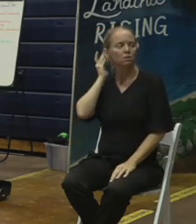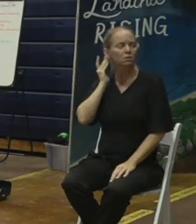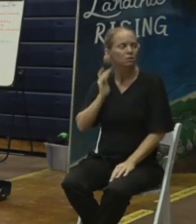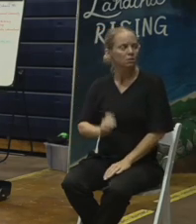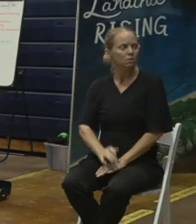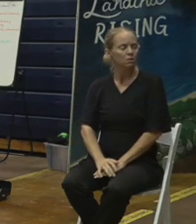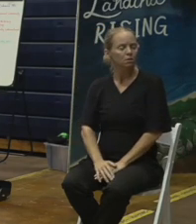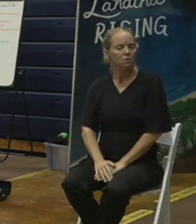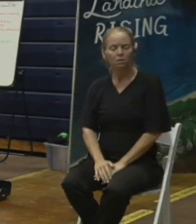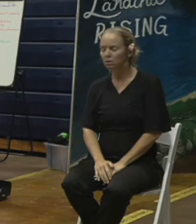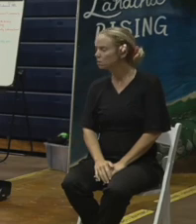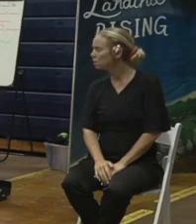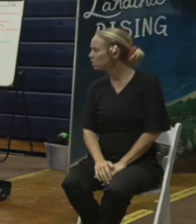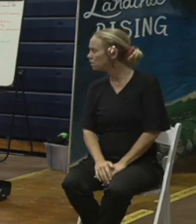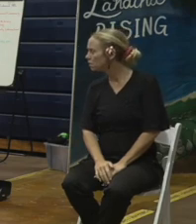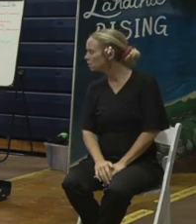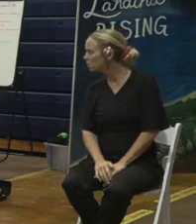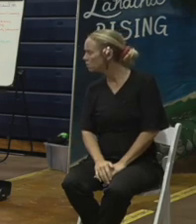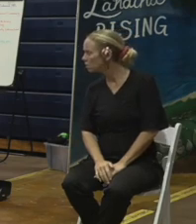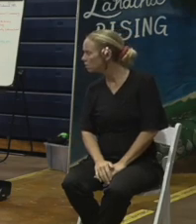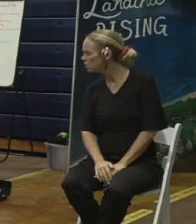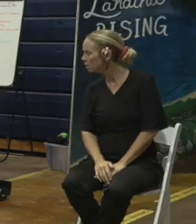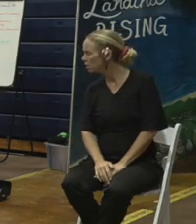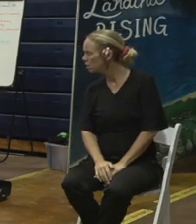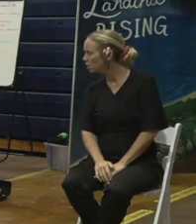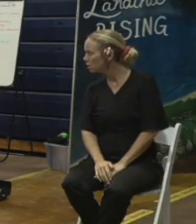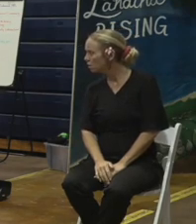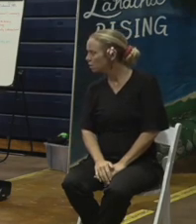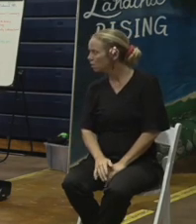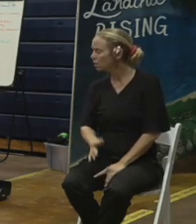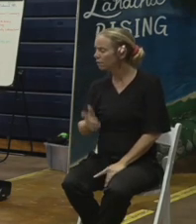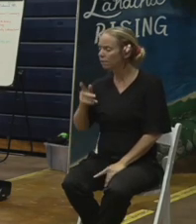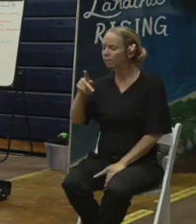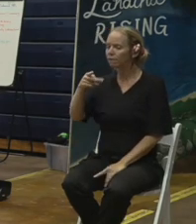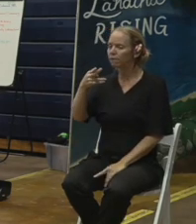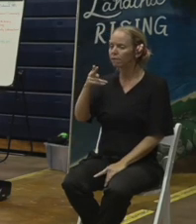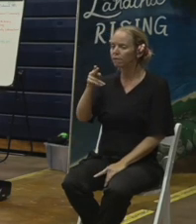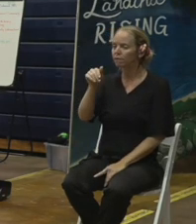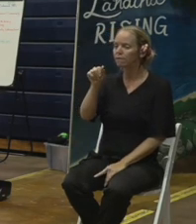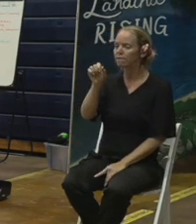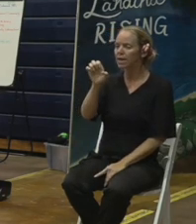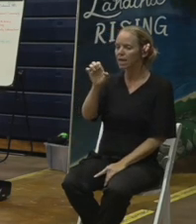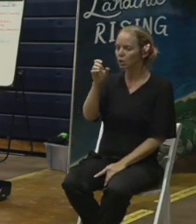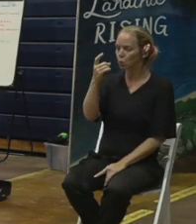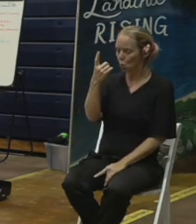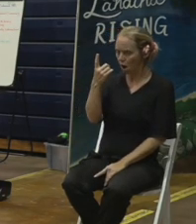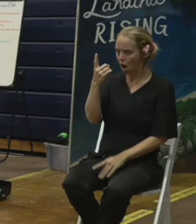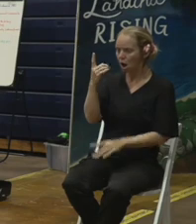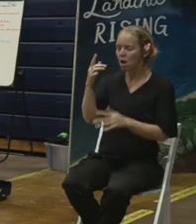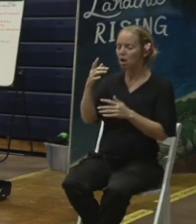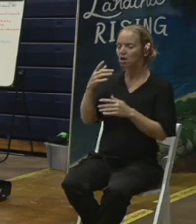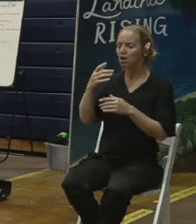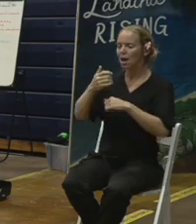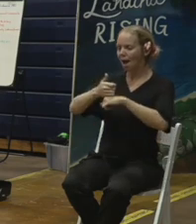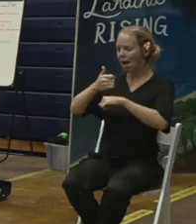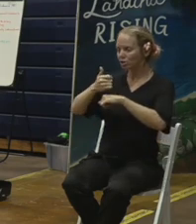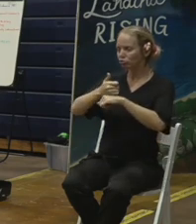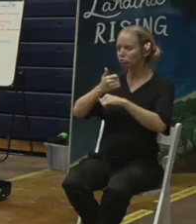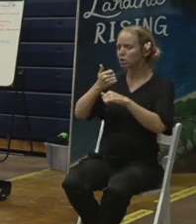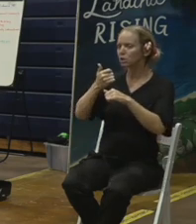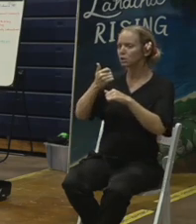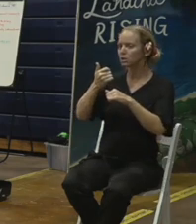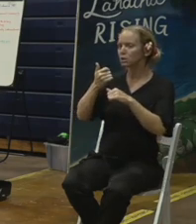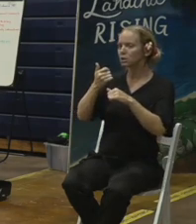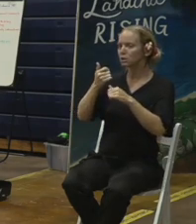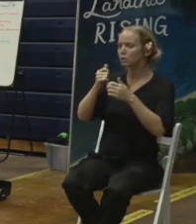so for phase one hazardous material removal efforts the authority is forwarded by